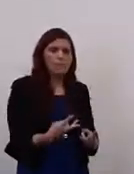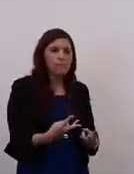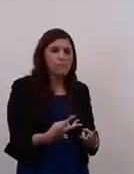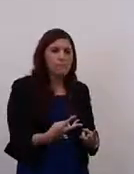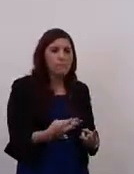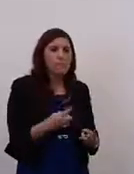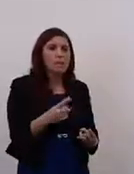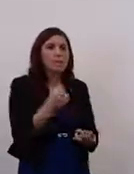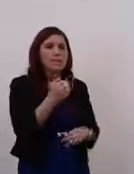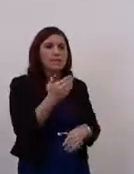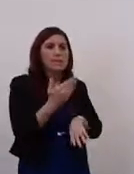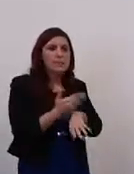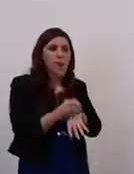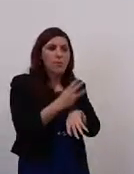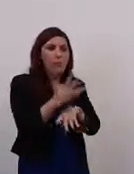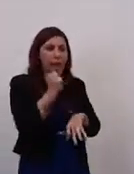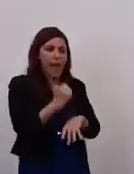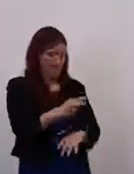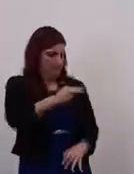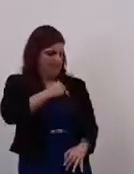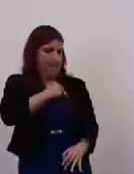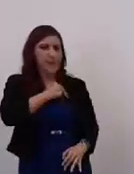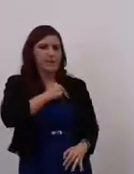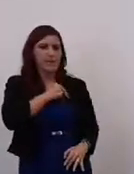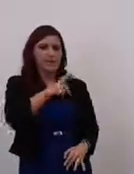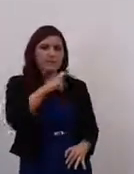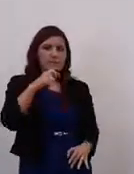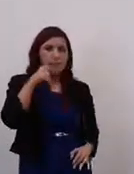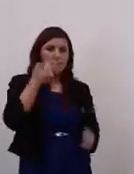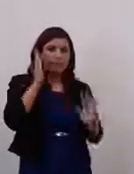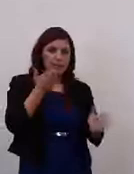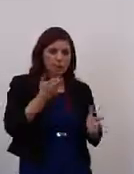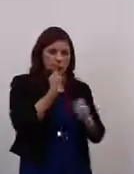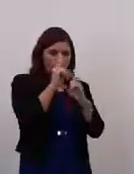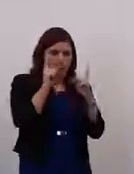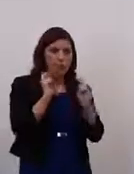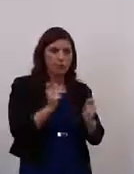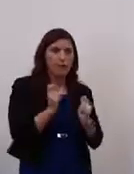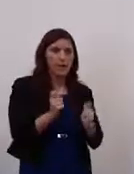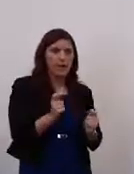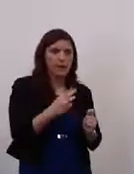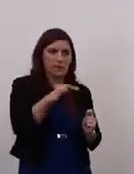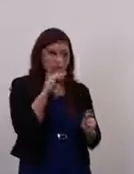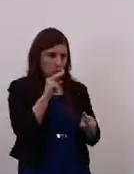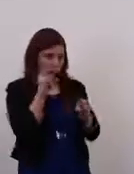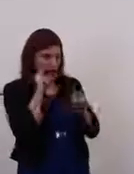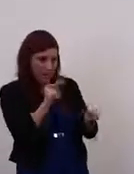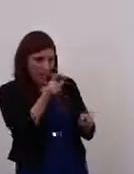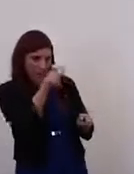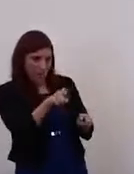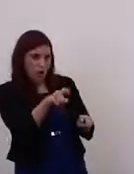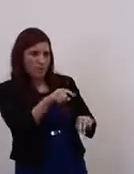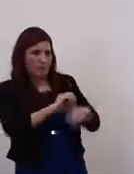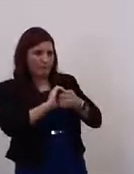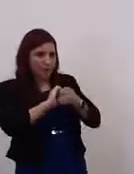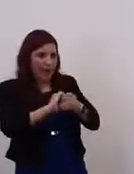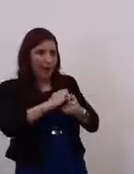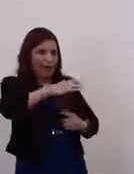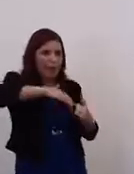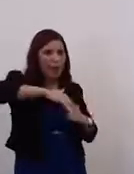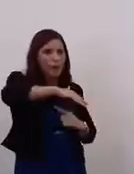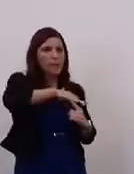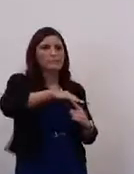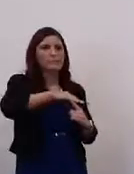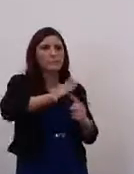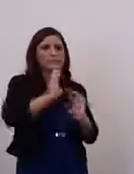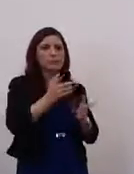staff will be wearing jam card pins so that everybody can see that it is a jam card friendly environment. And